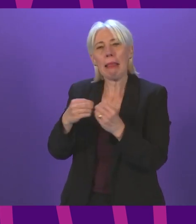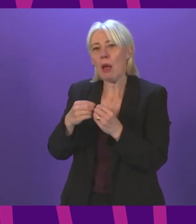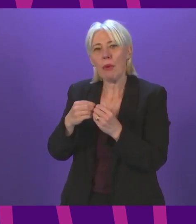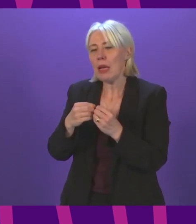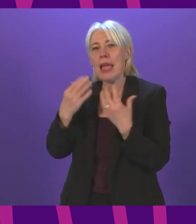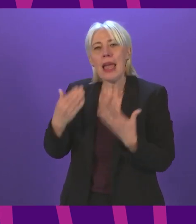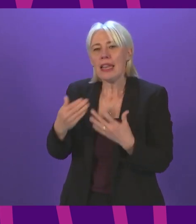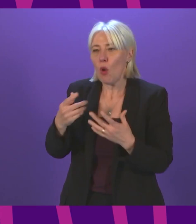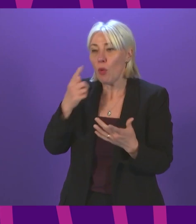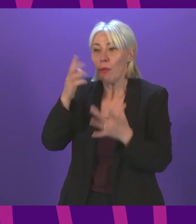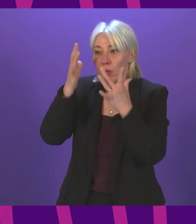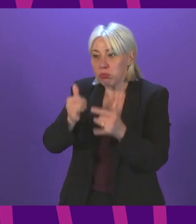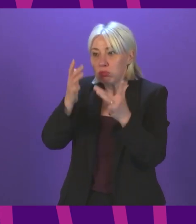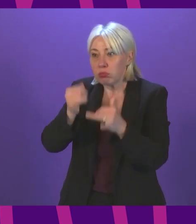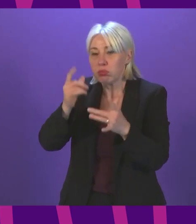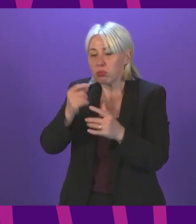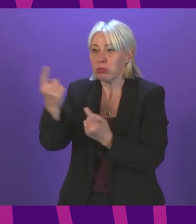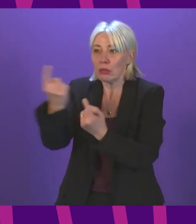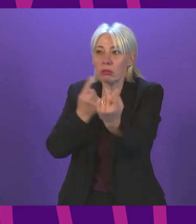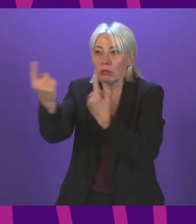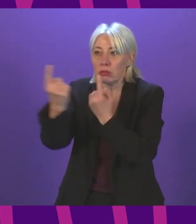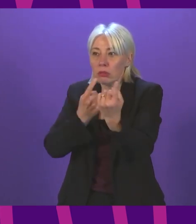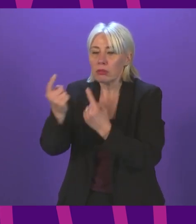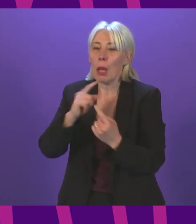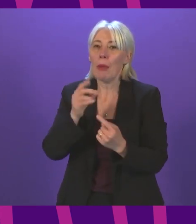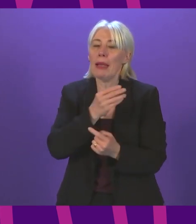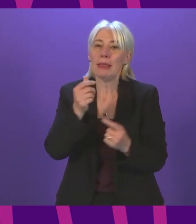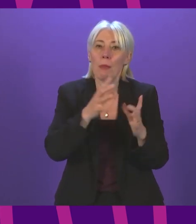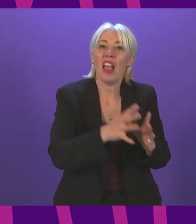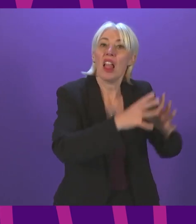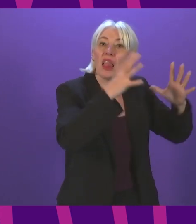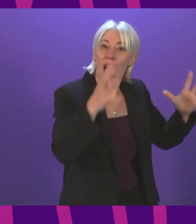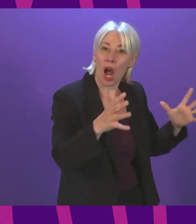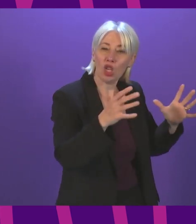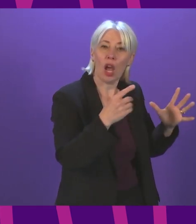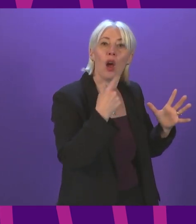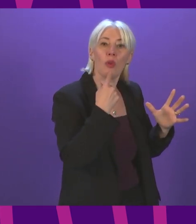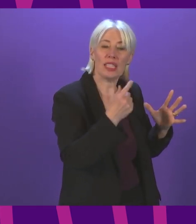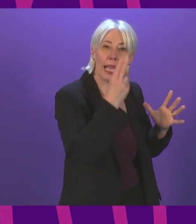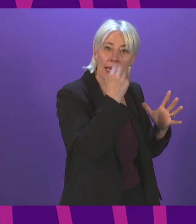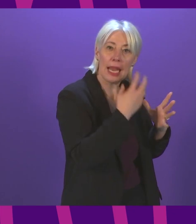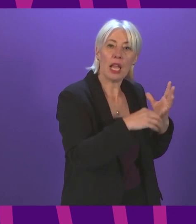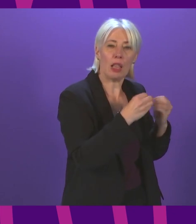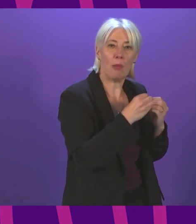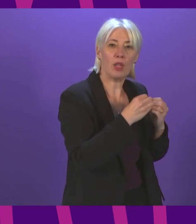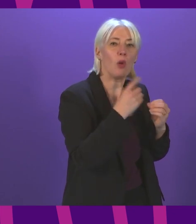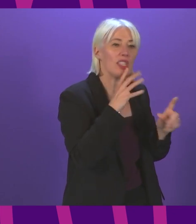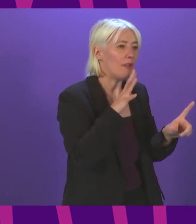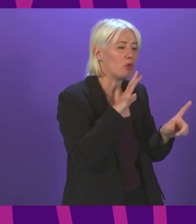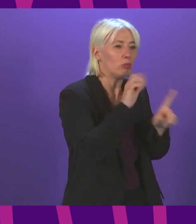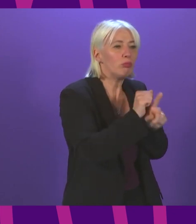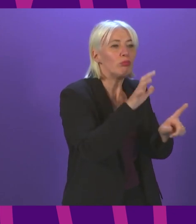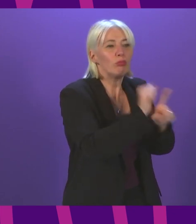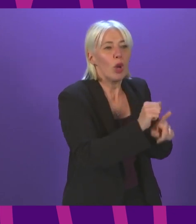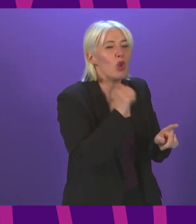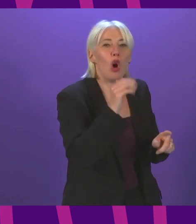check everybody, where larger venues that do consider themselves nightclubs will simply have to spot check. Can the First Minister